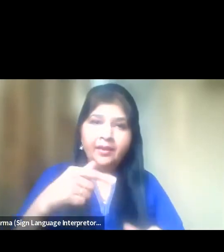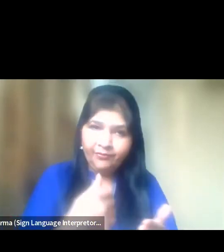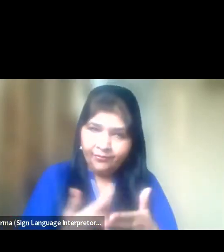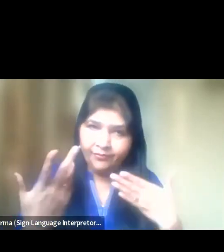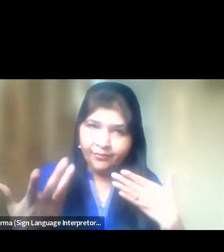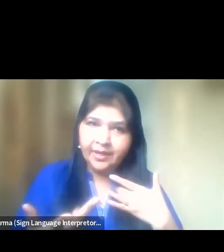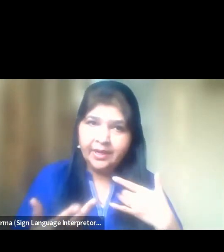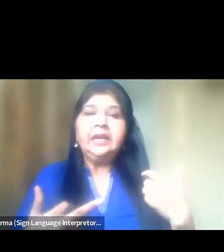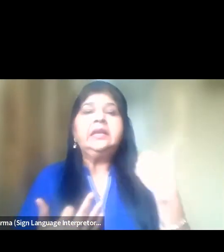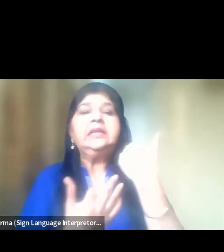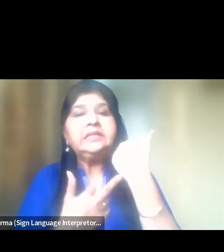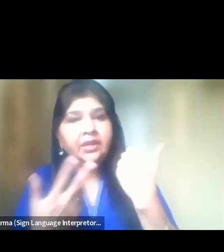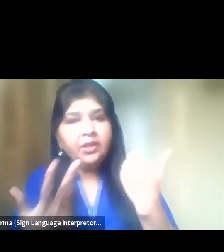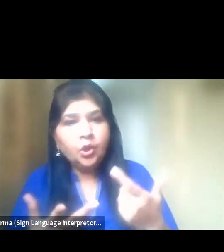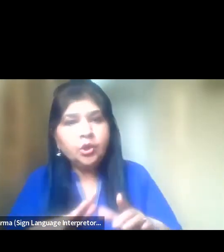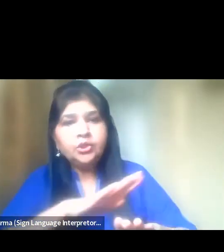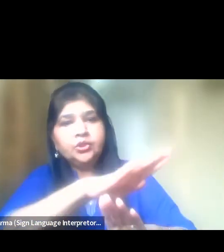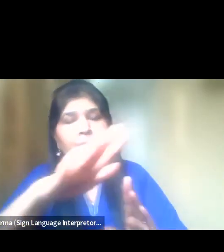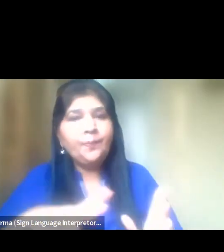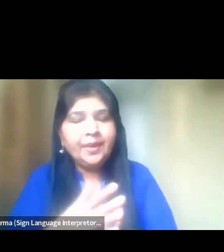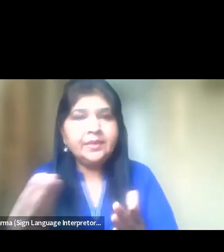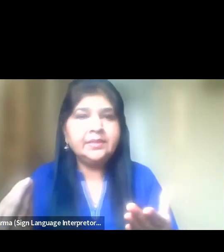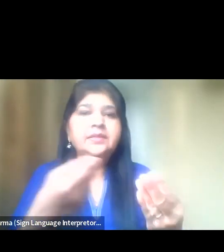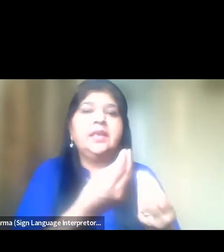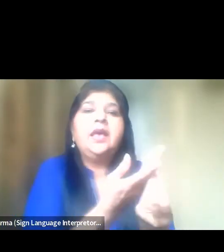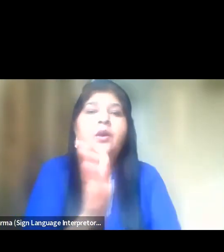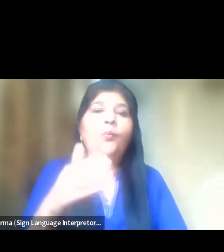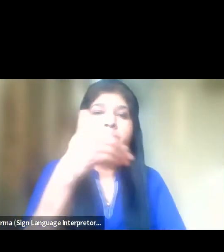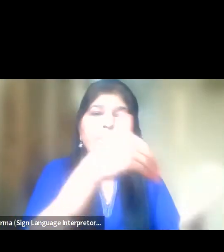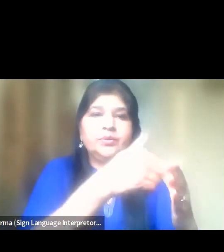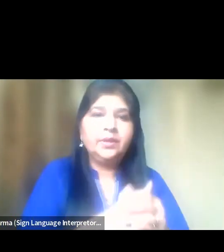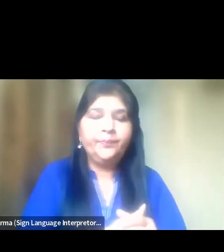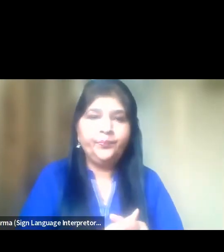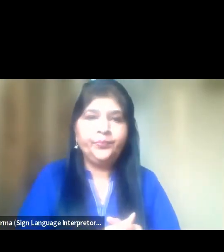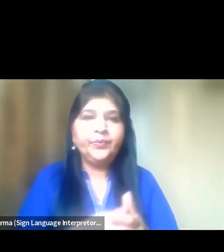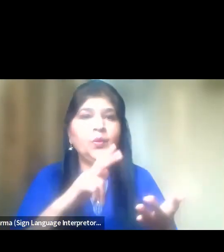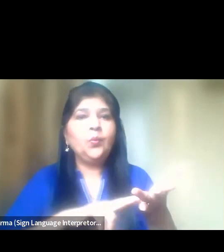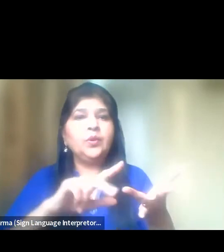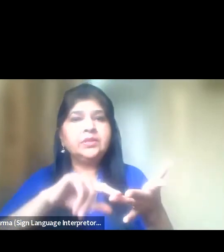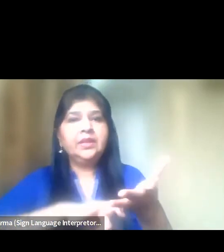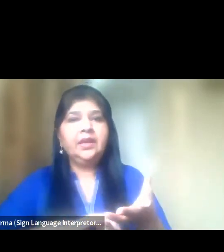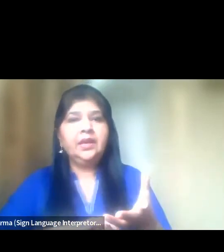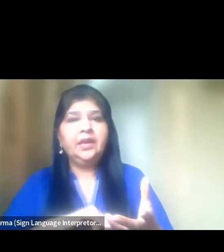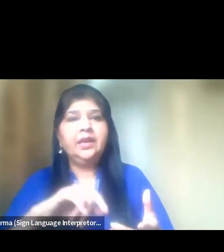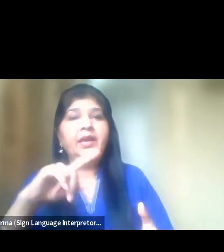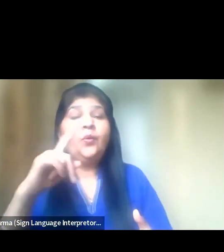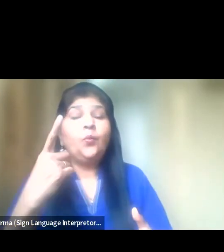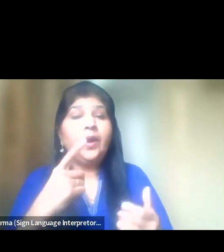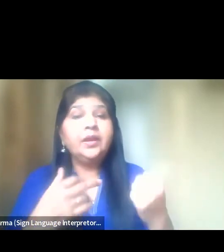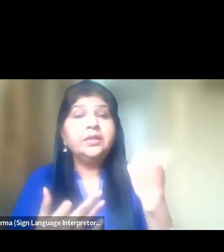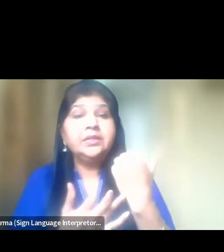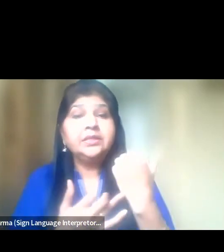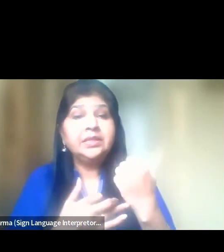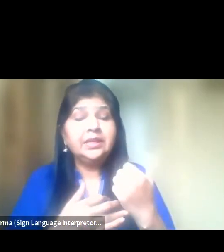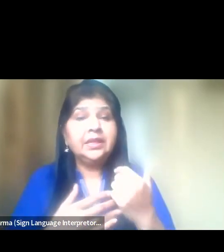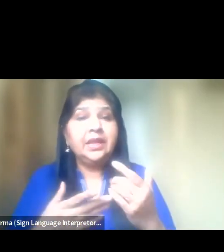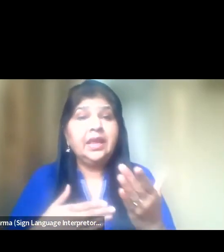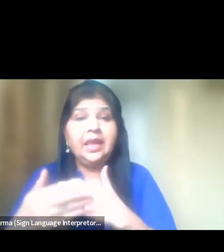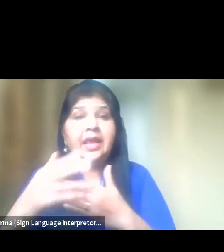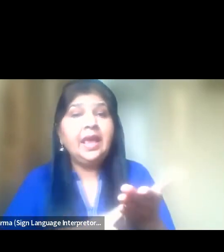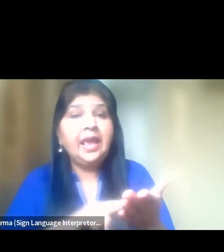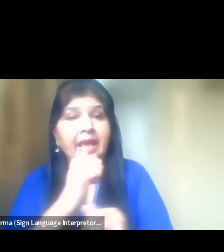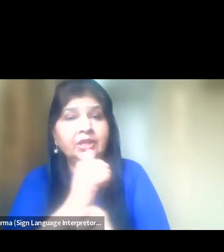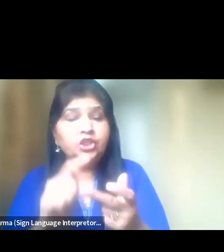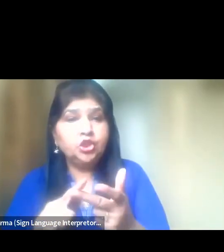technology-based execution. WhatsApp is one of very few technology-driven NGO working